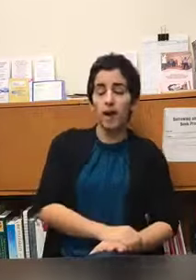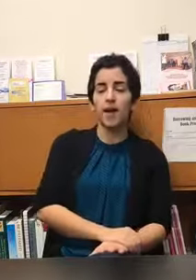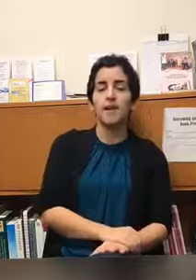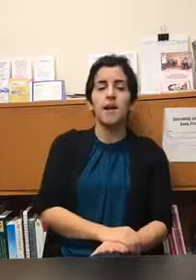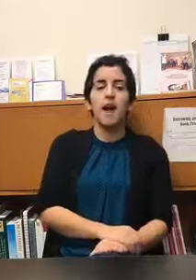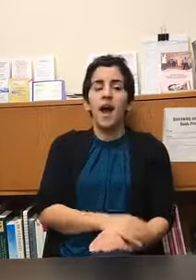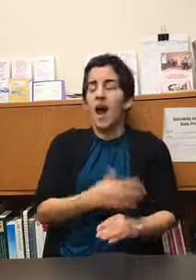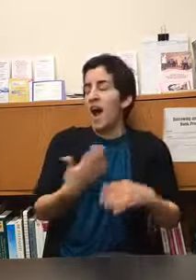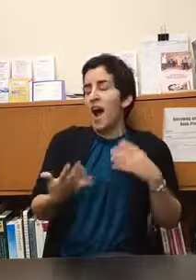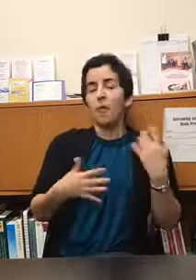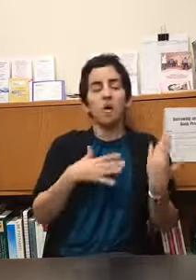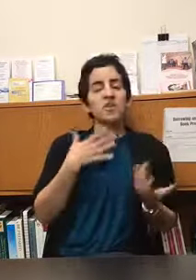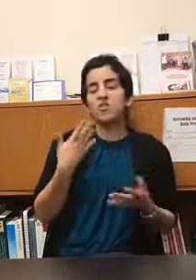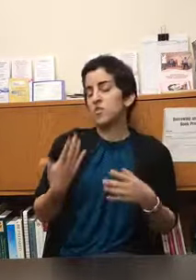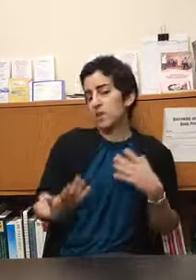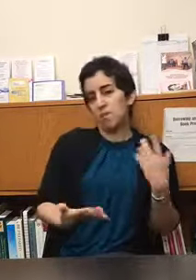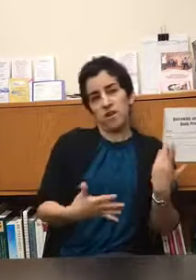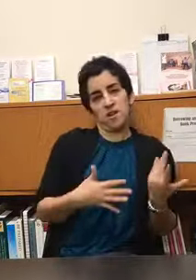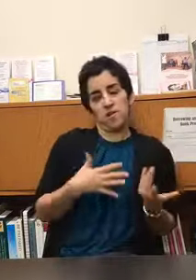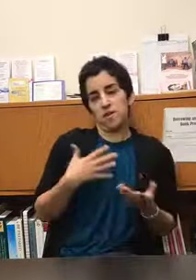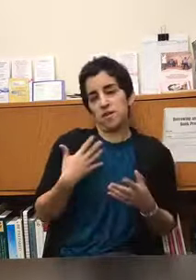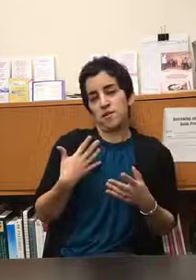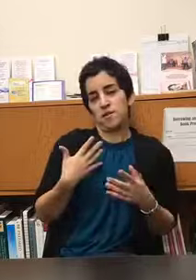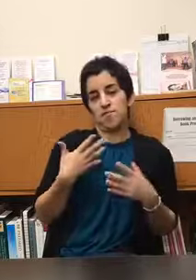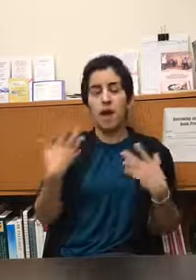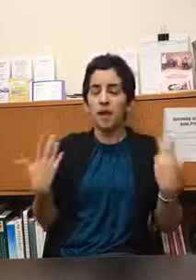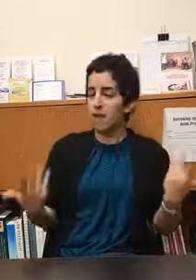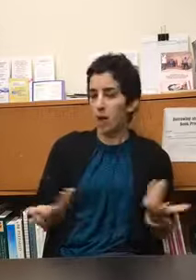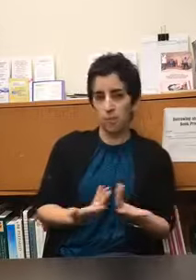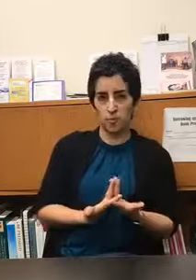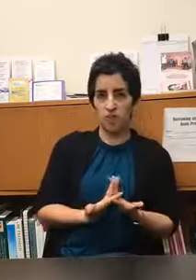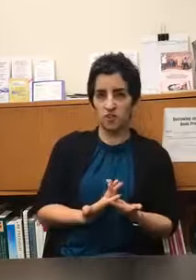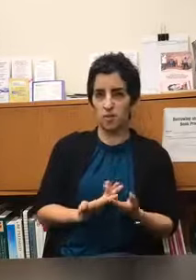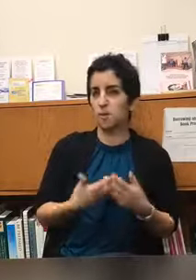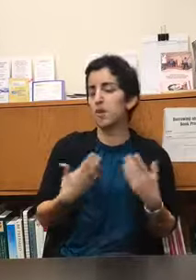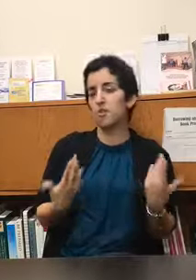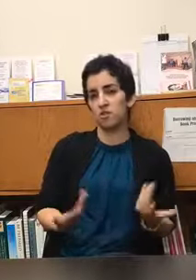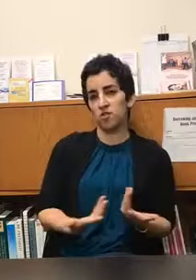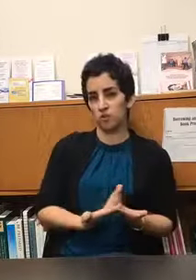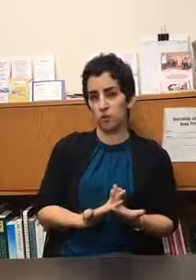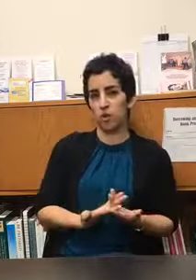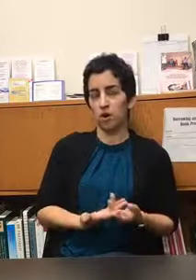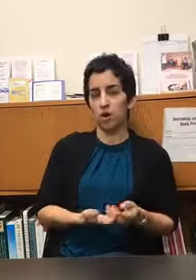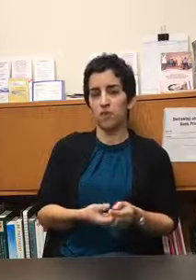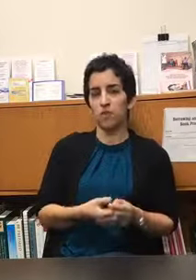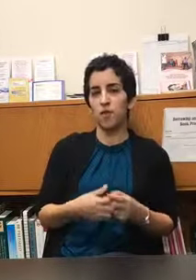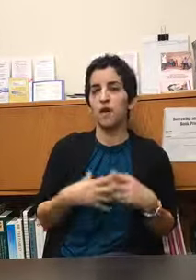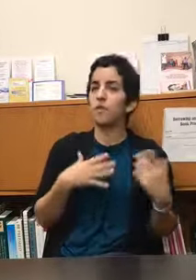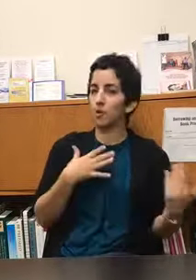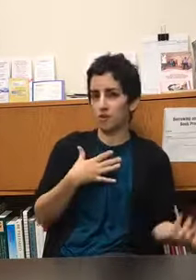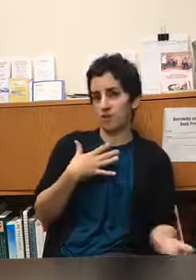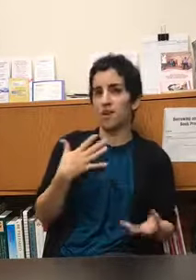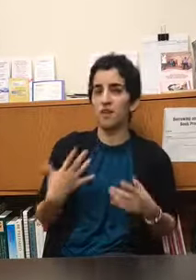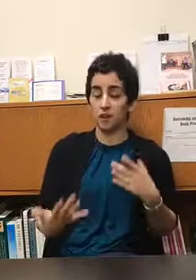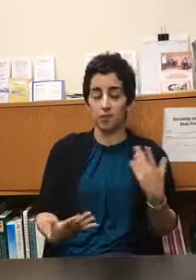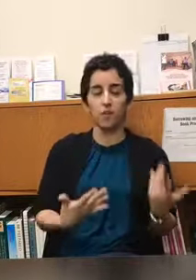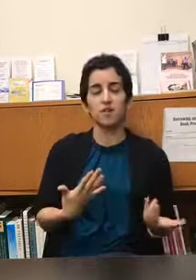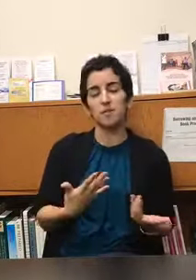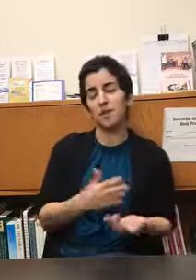I wanted to do something in the helping professions my mother is a social worker and so that of course I think influenced my